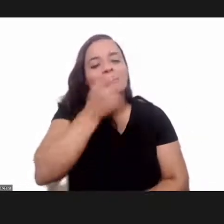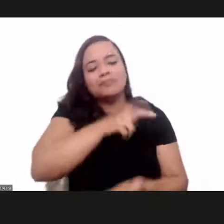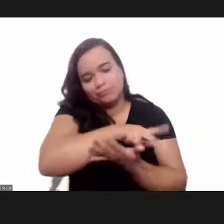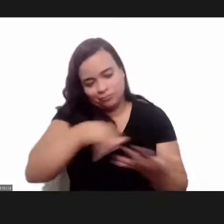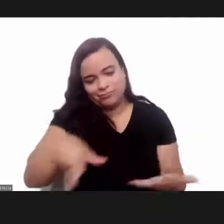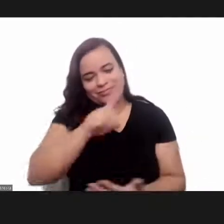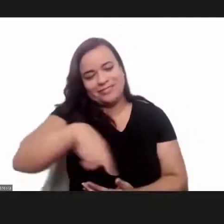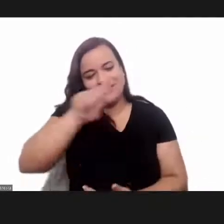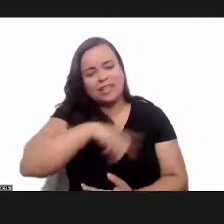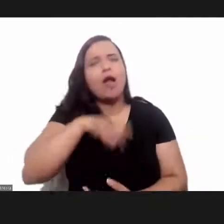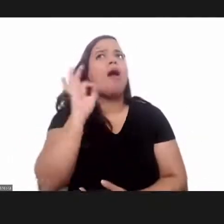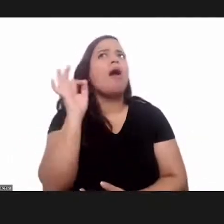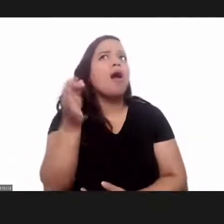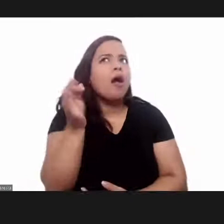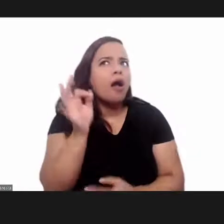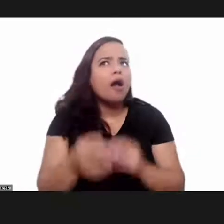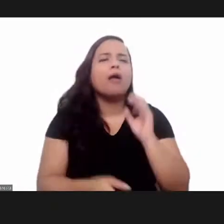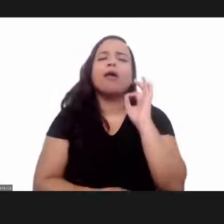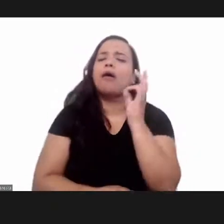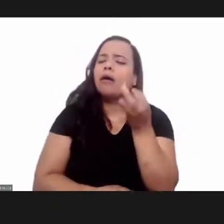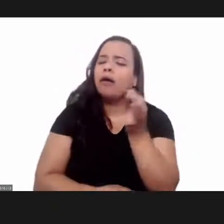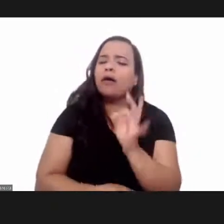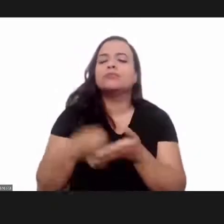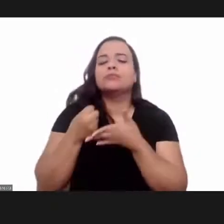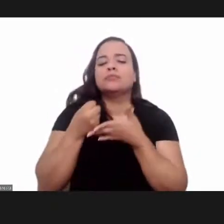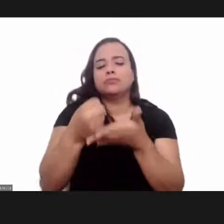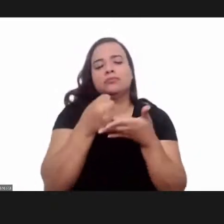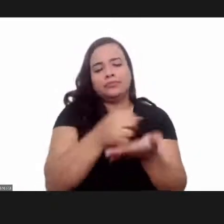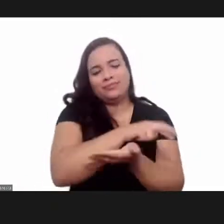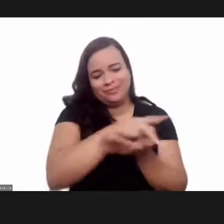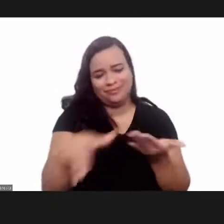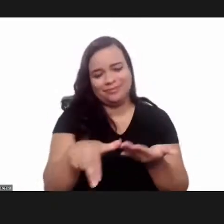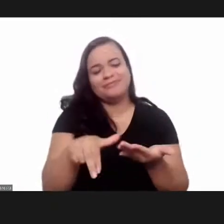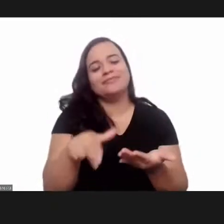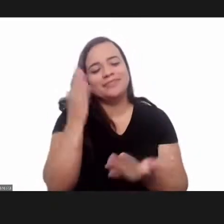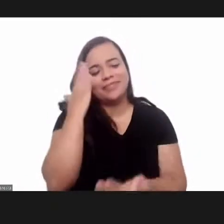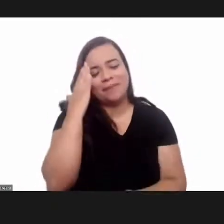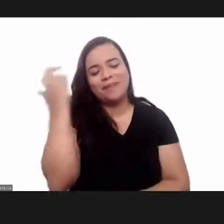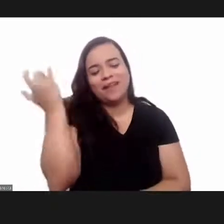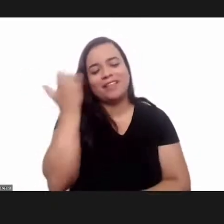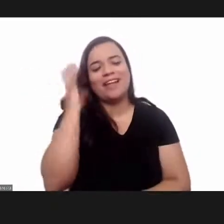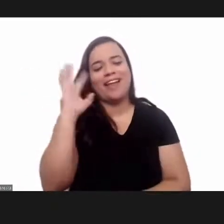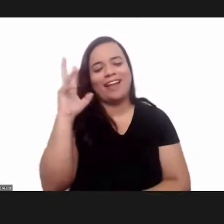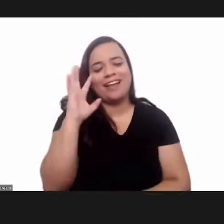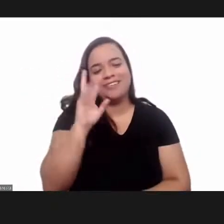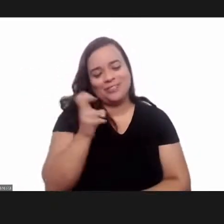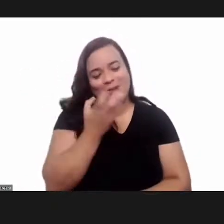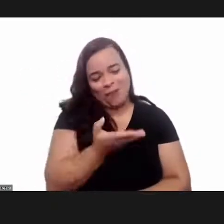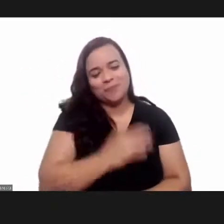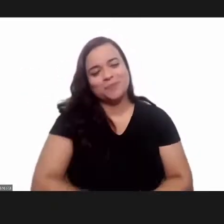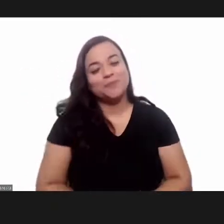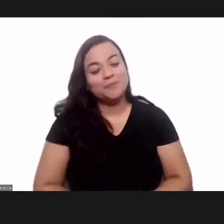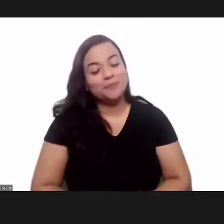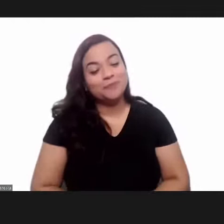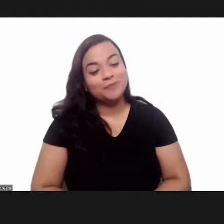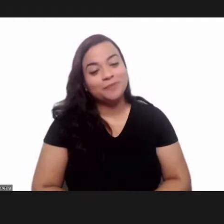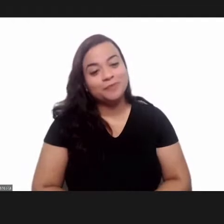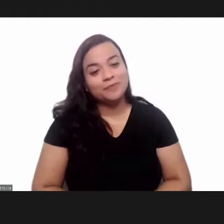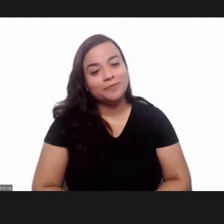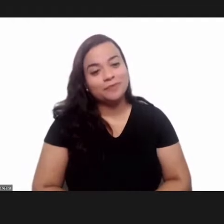report to be able to share and consolidate this idea which is